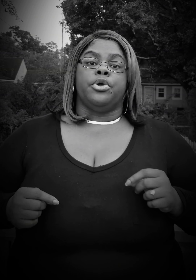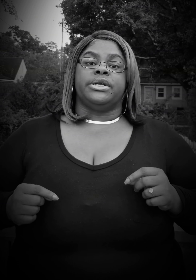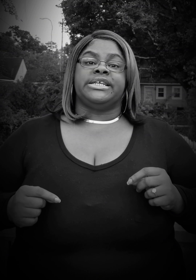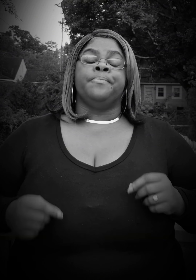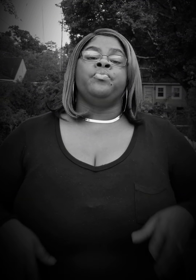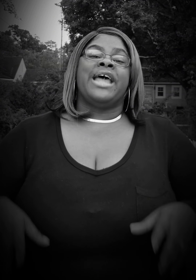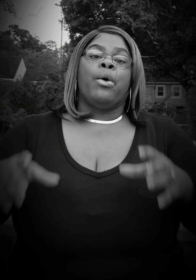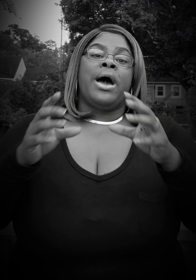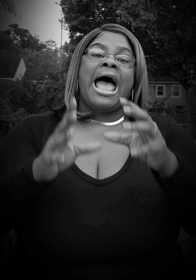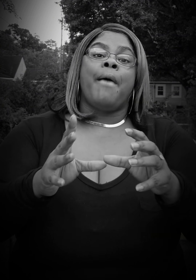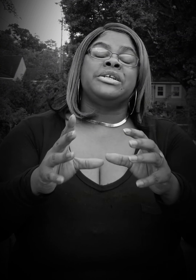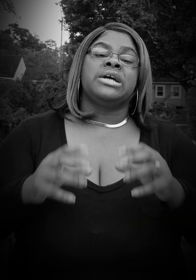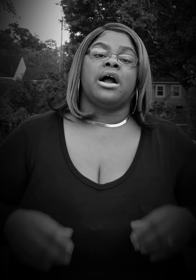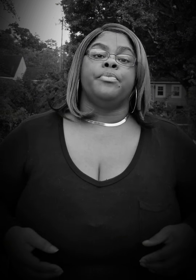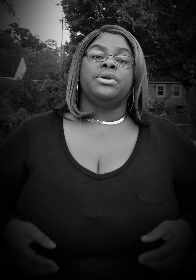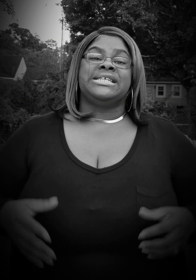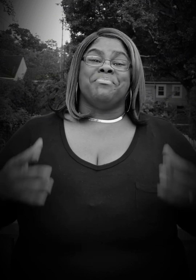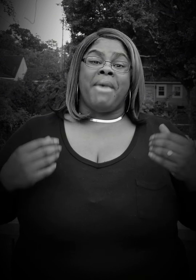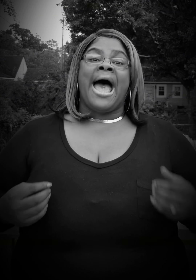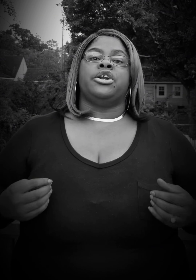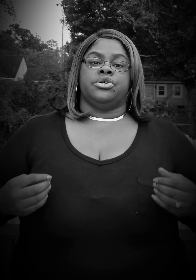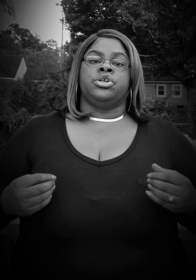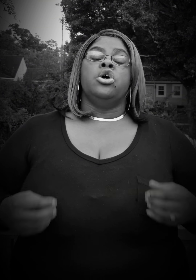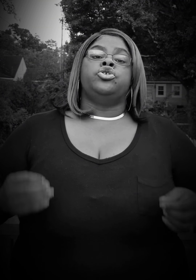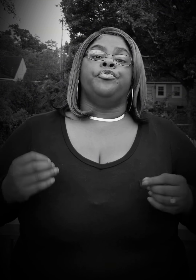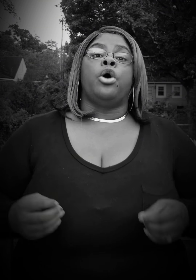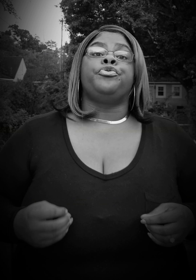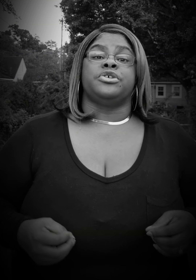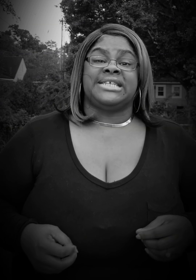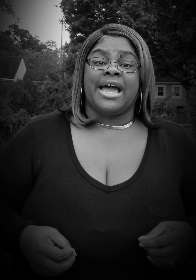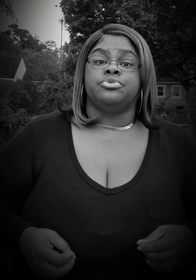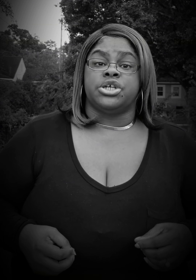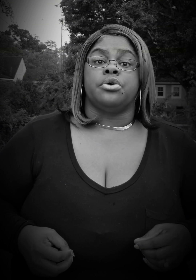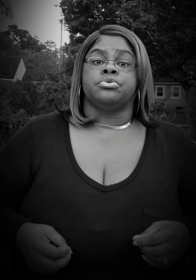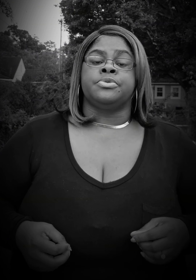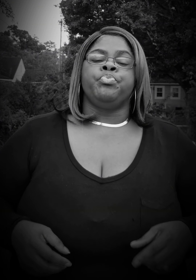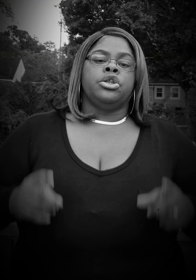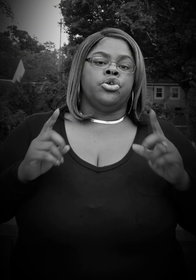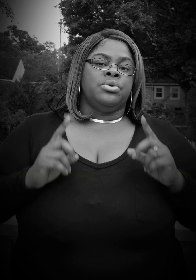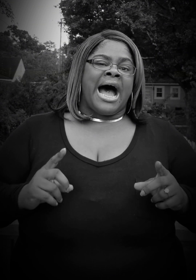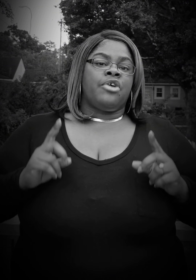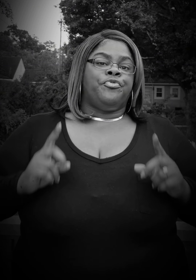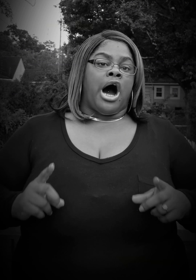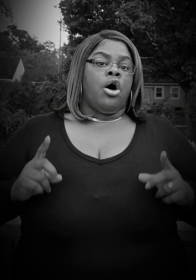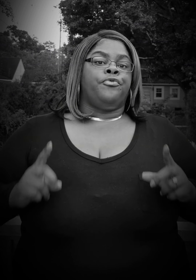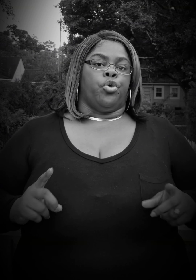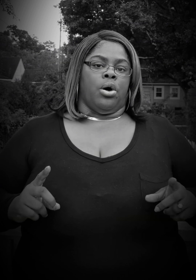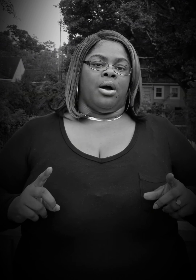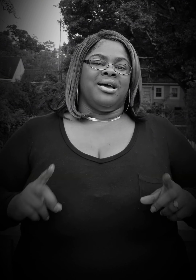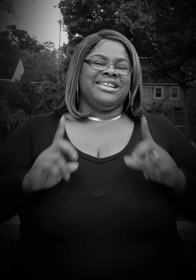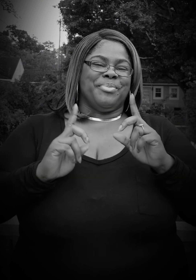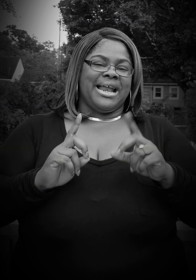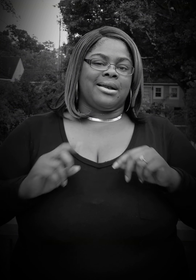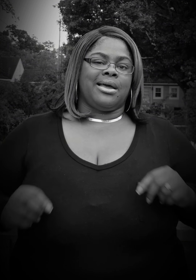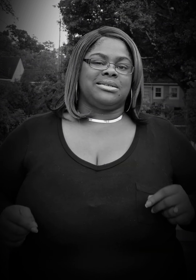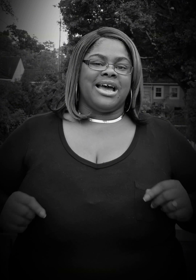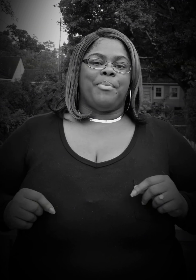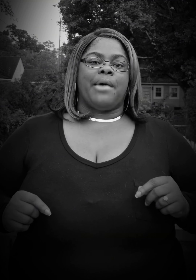community, that what happens to our community matters to vote for Sam Jones. Do not fall for the banana in a tailpipe